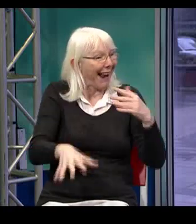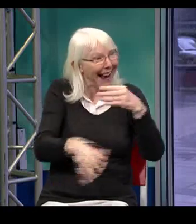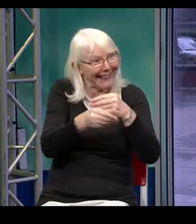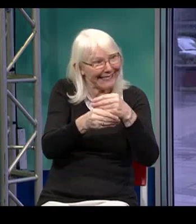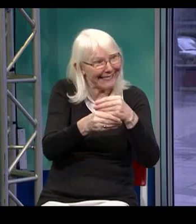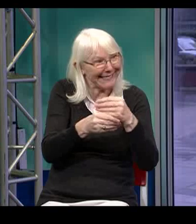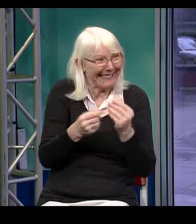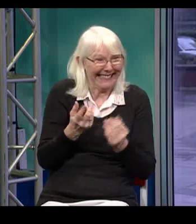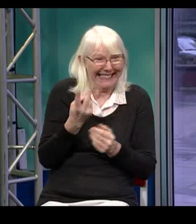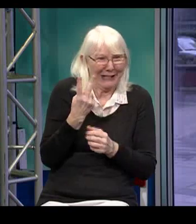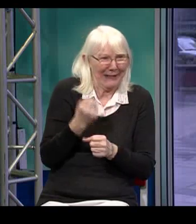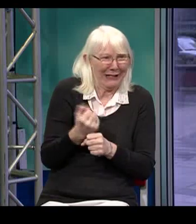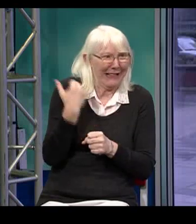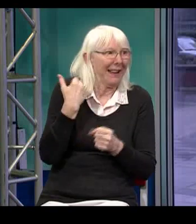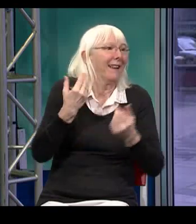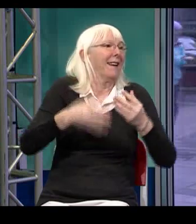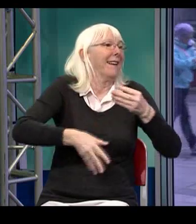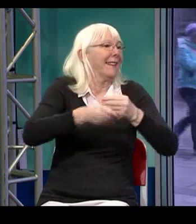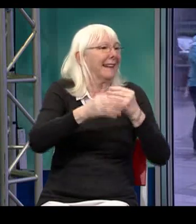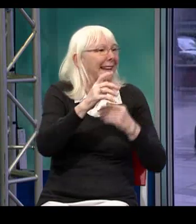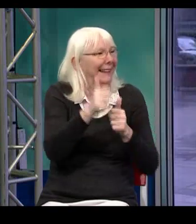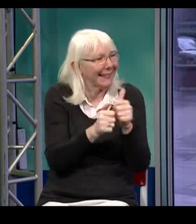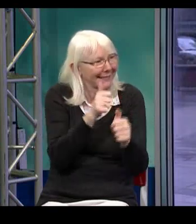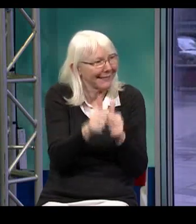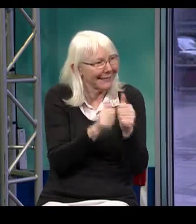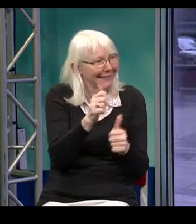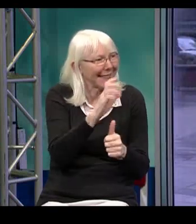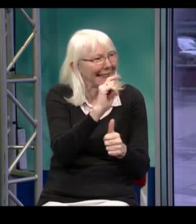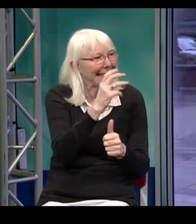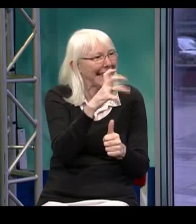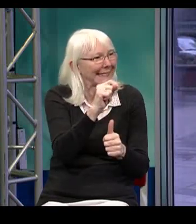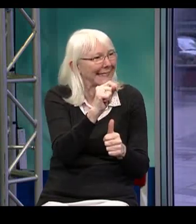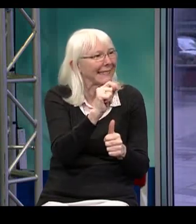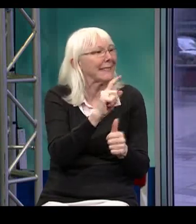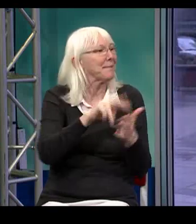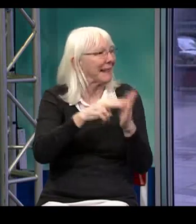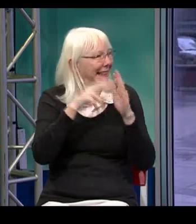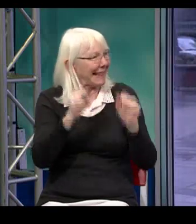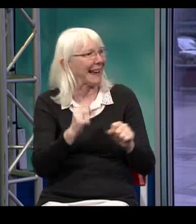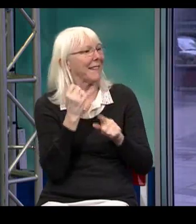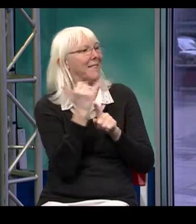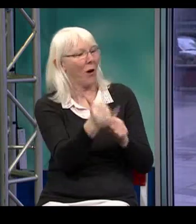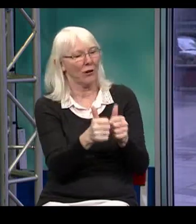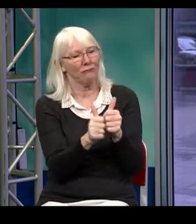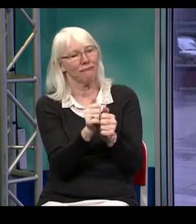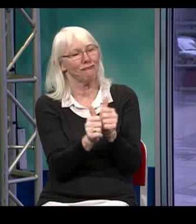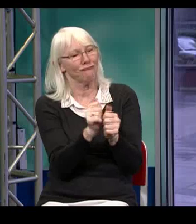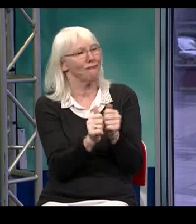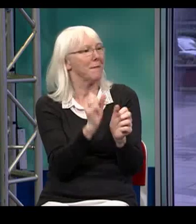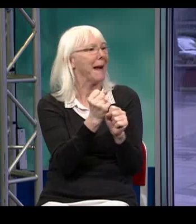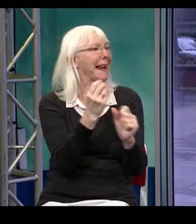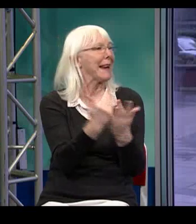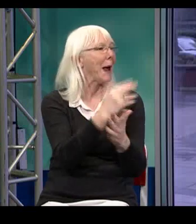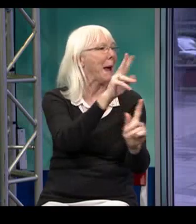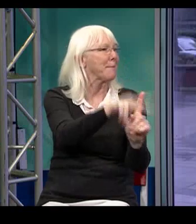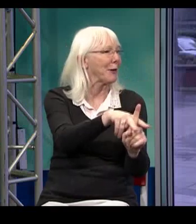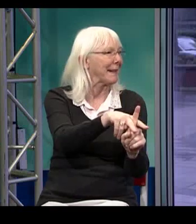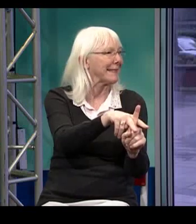And we've also added another option just recently, and that was you can text us as well, because, of course, many deaf people use texting as a way of